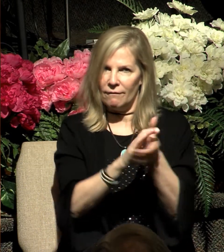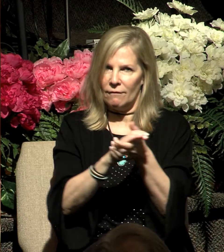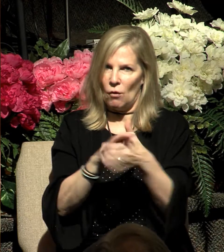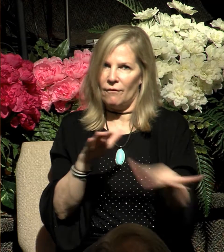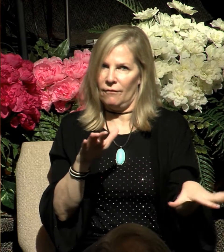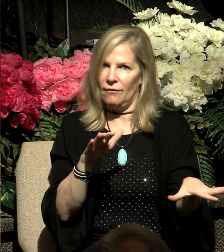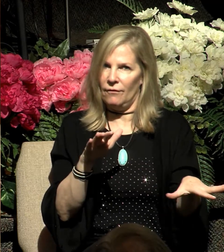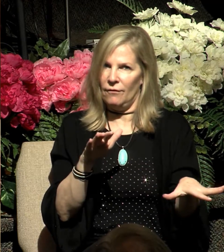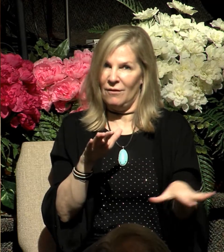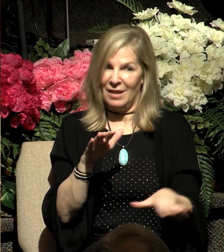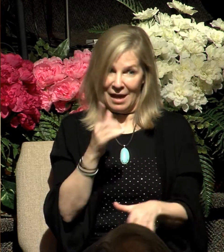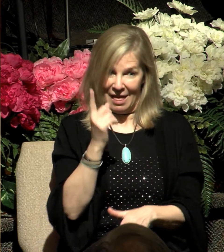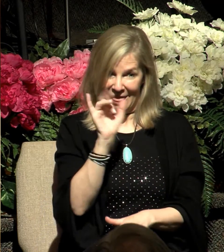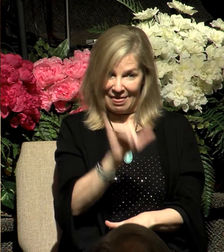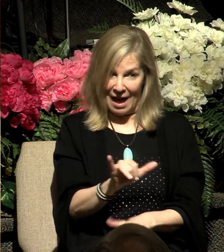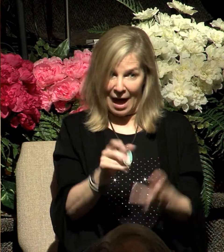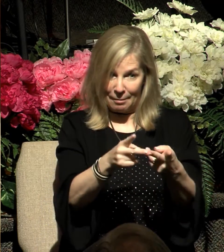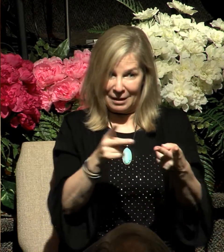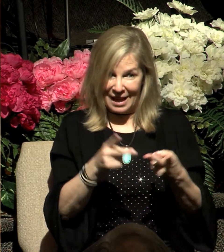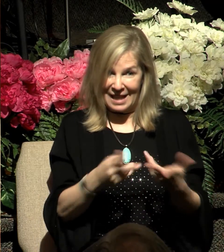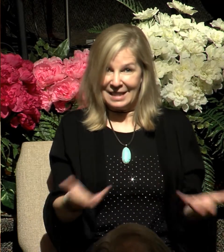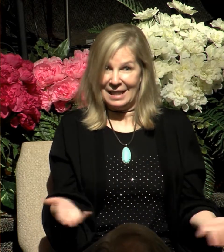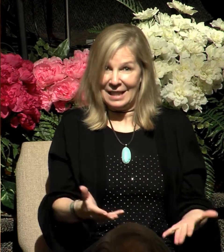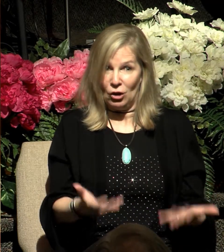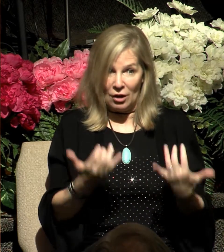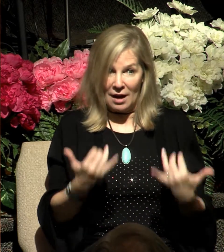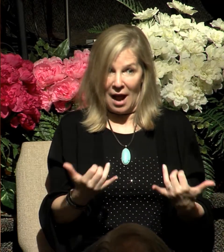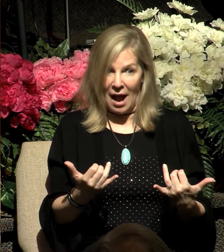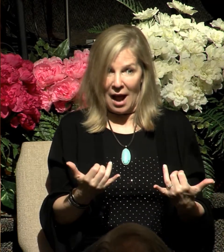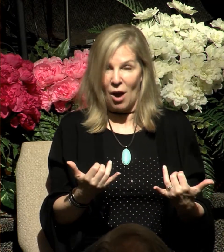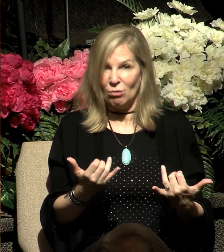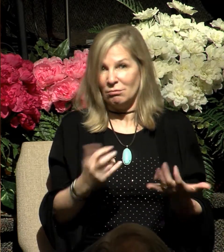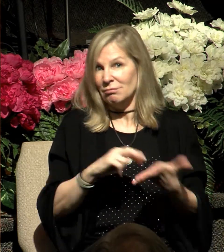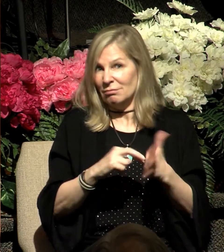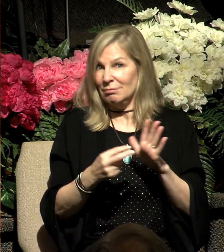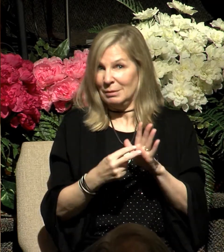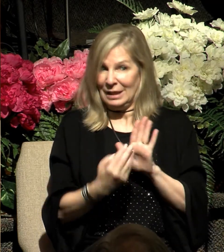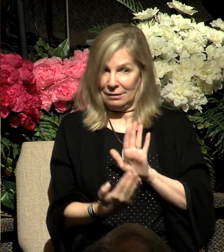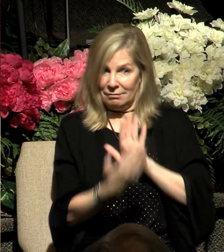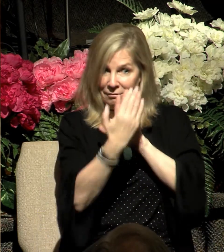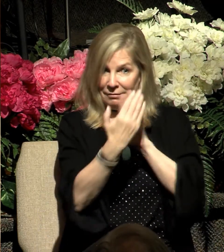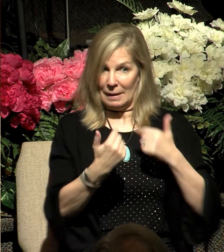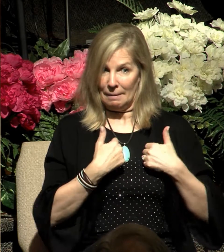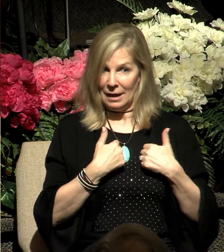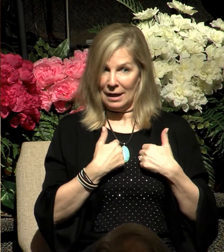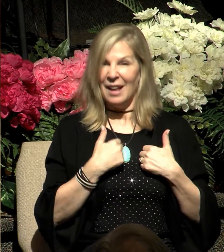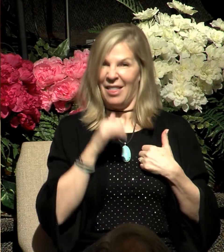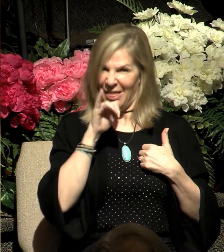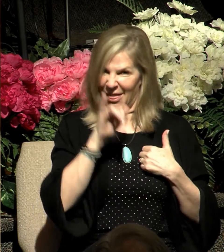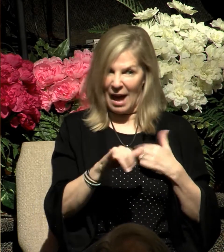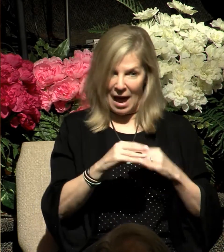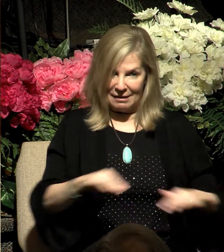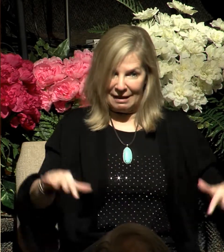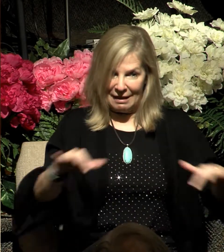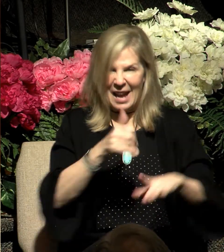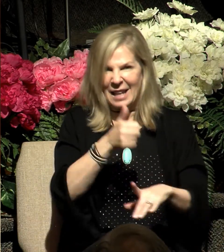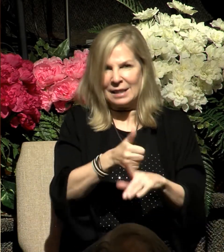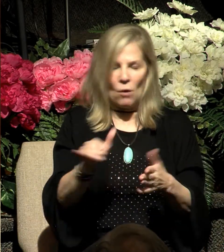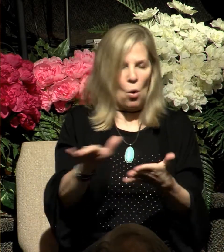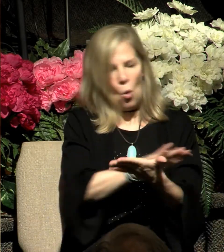Because the place where he was standing, meaning in his presence, that now was holy ground. Now,